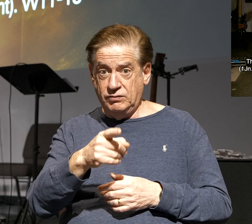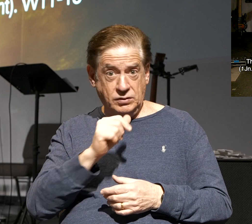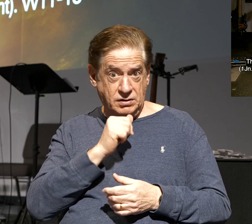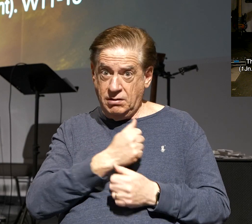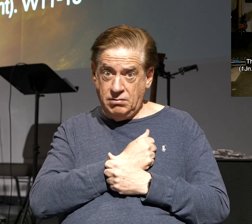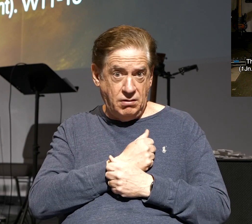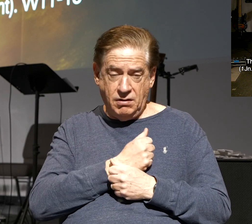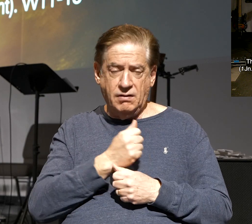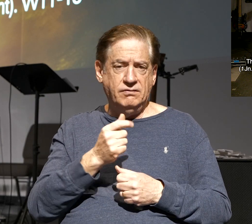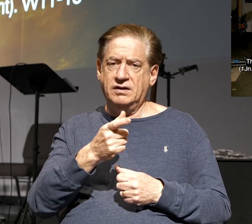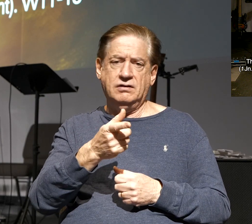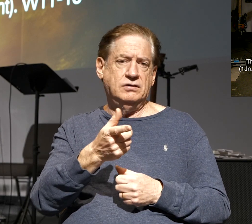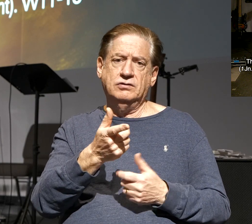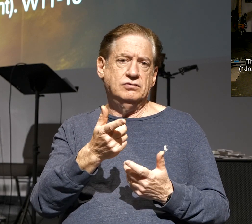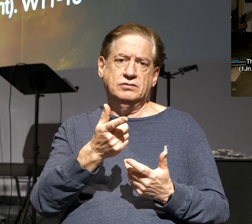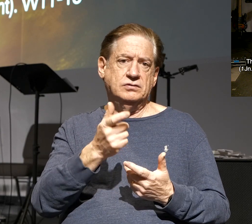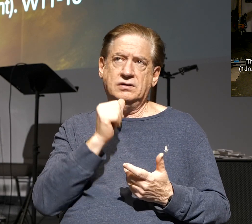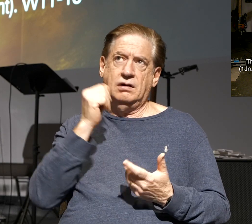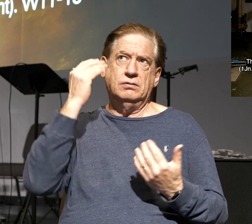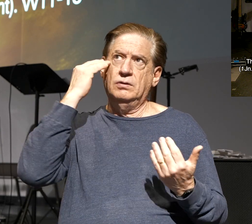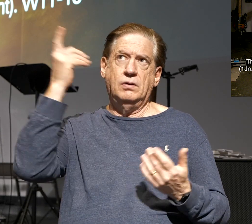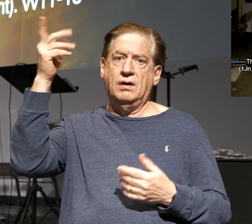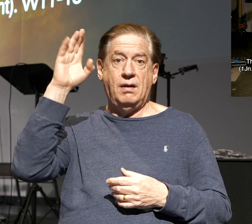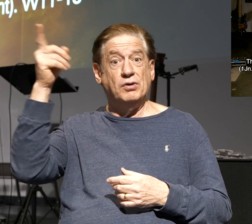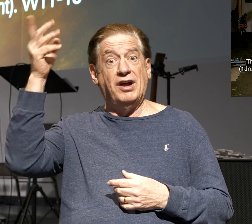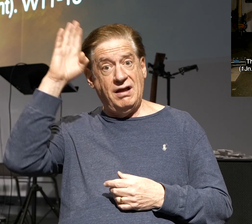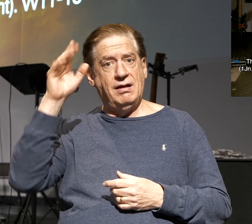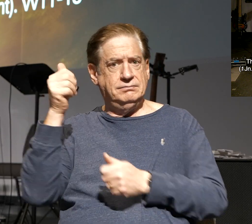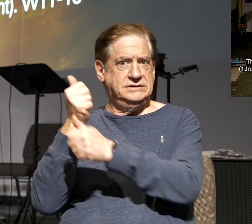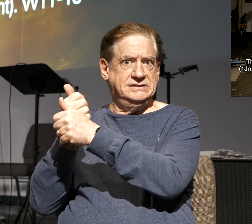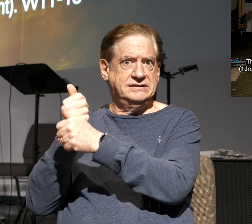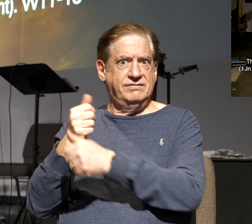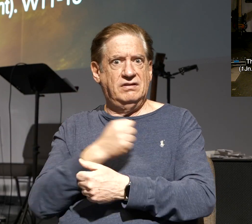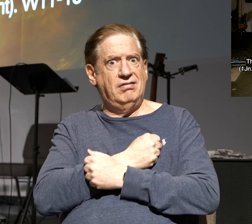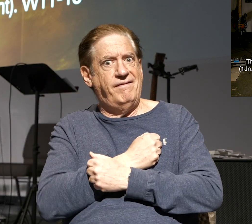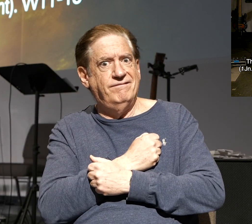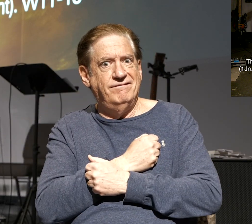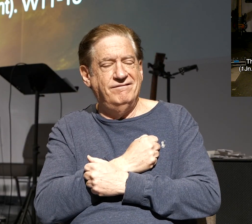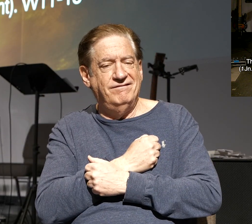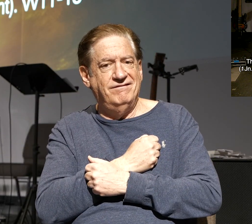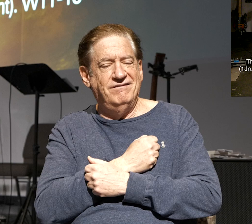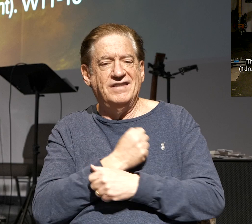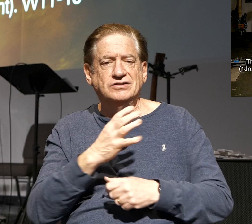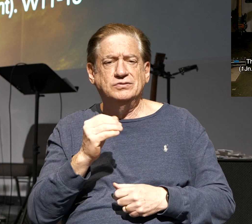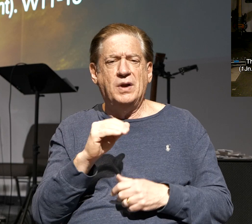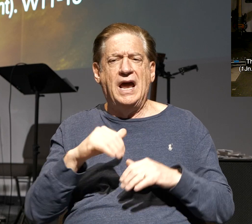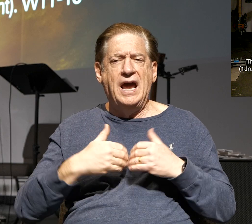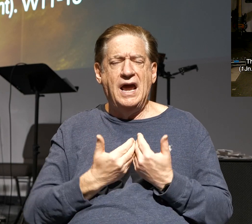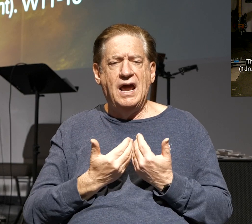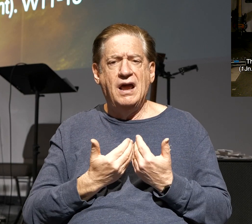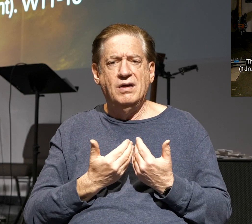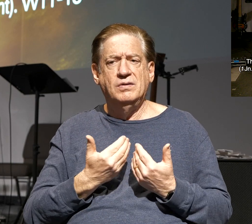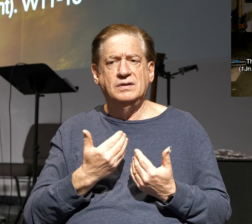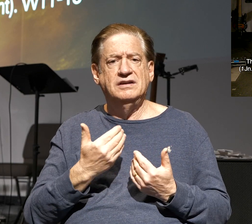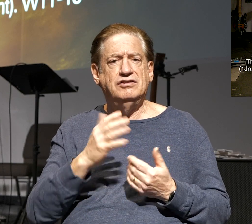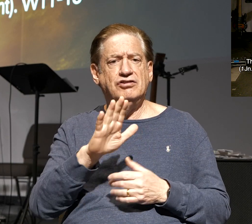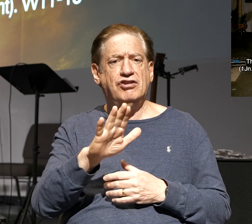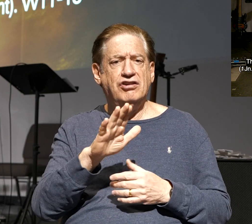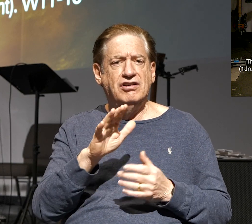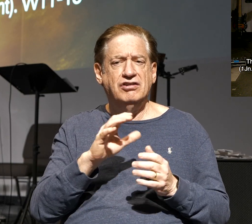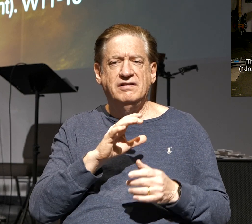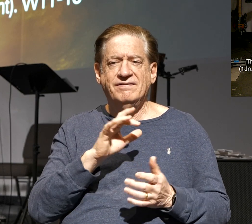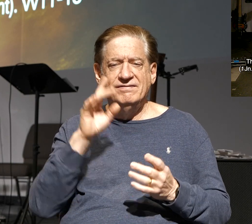God because God is love. So, if there's anything that you should have in your life as a result of your faith in Christ Jesus should be